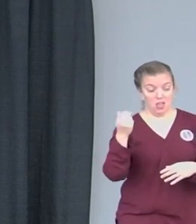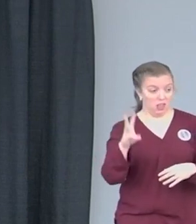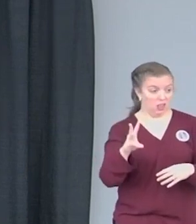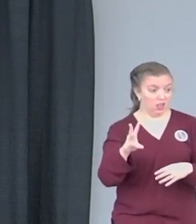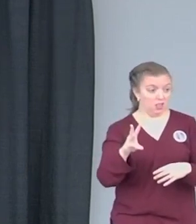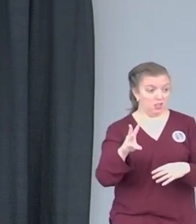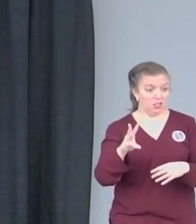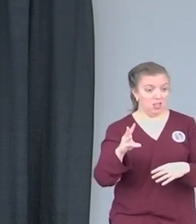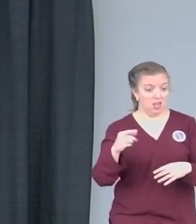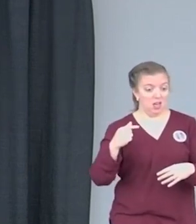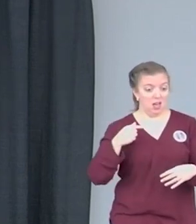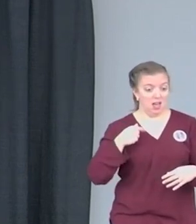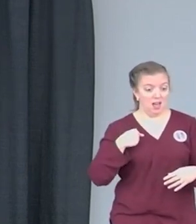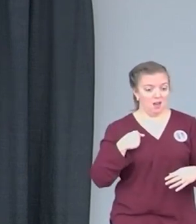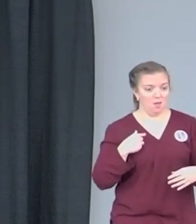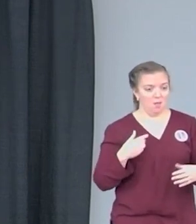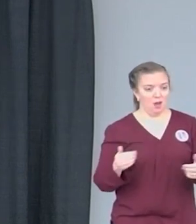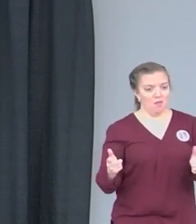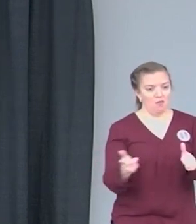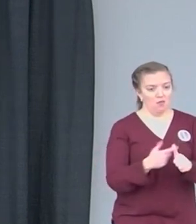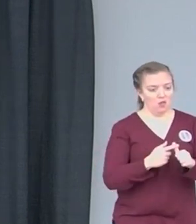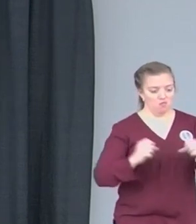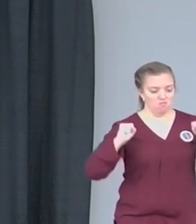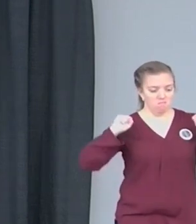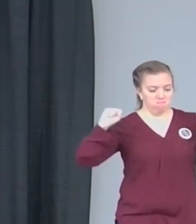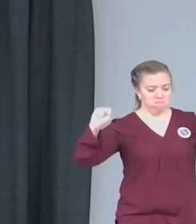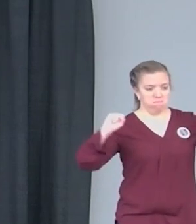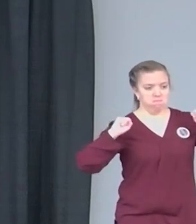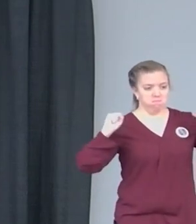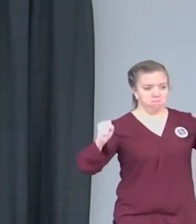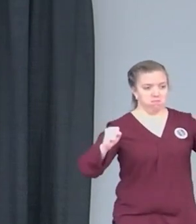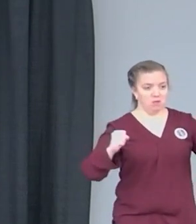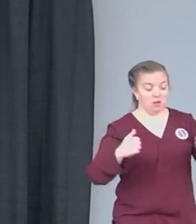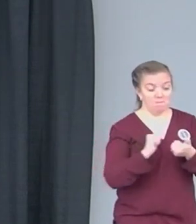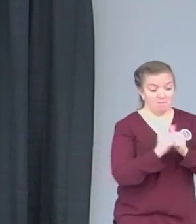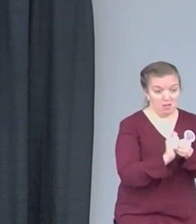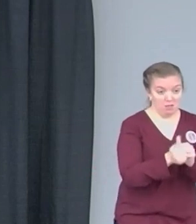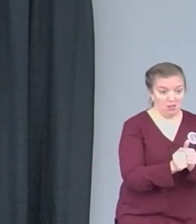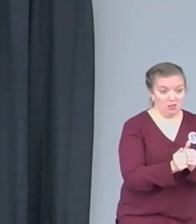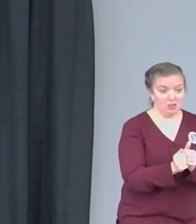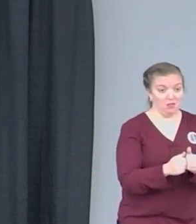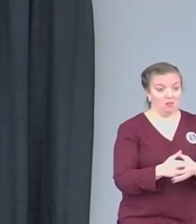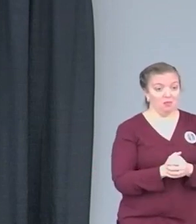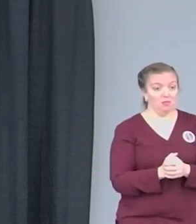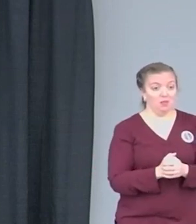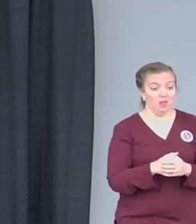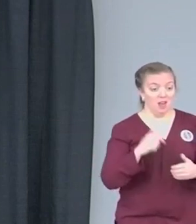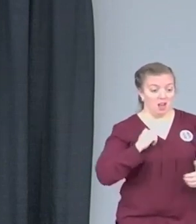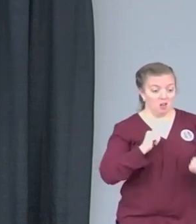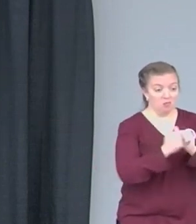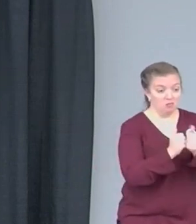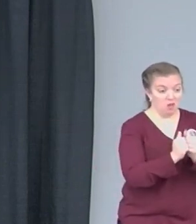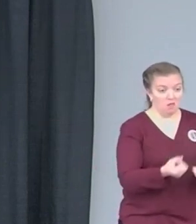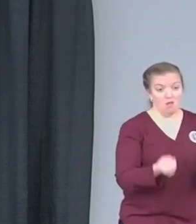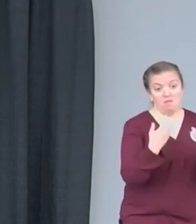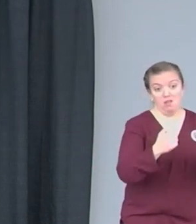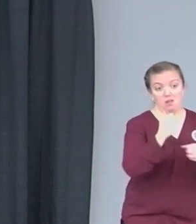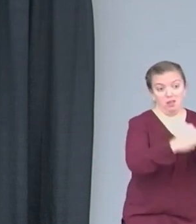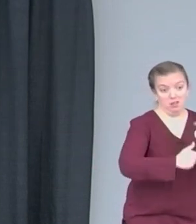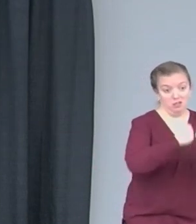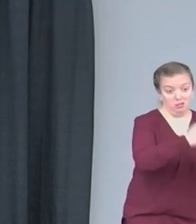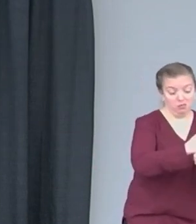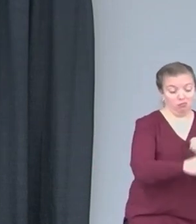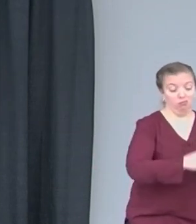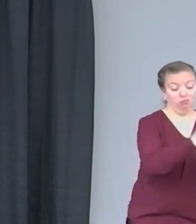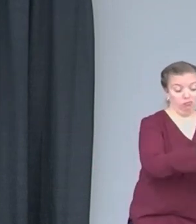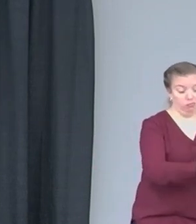bodybuilding competition. And I went and competed for several years after that. So